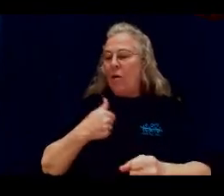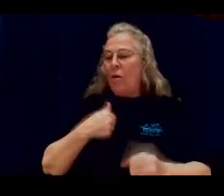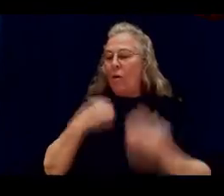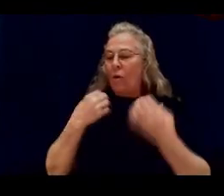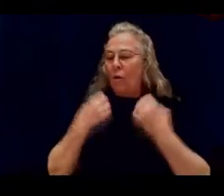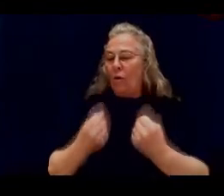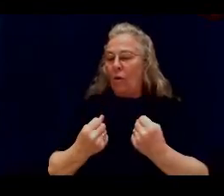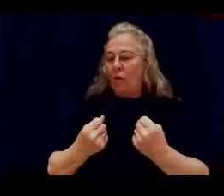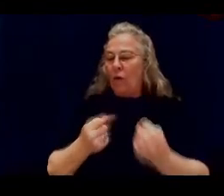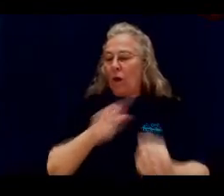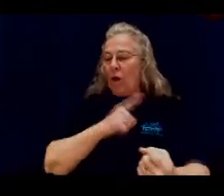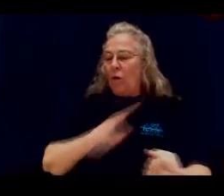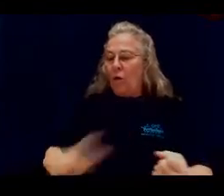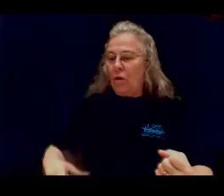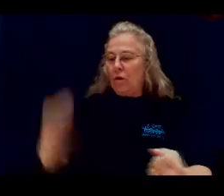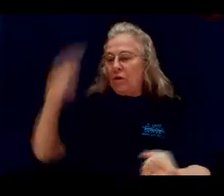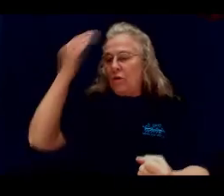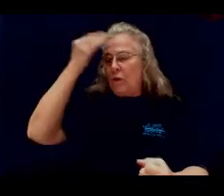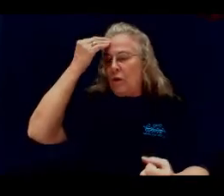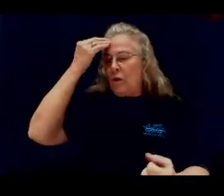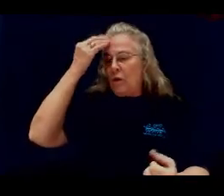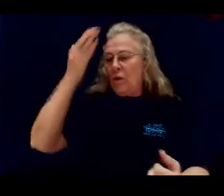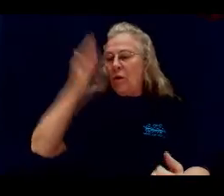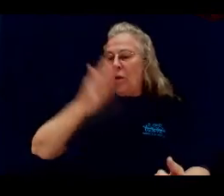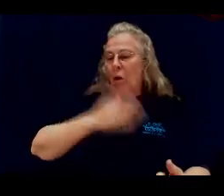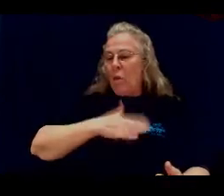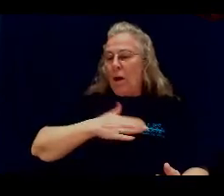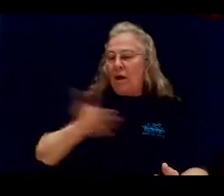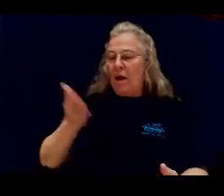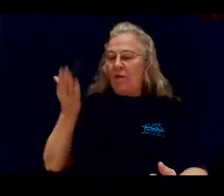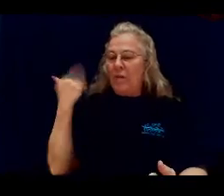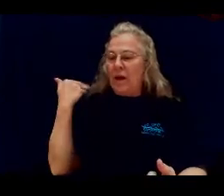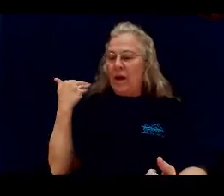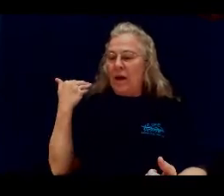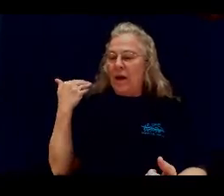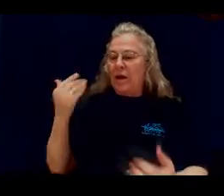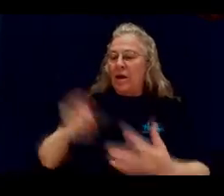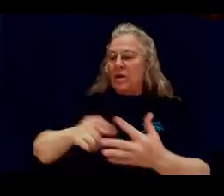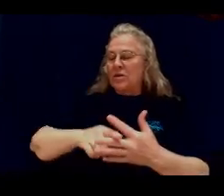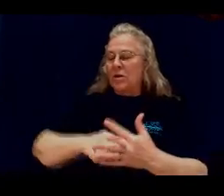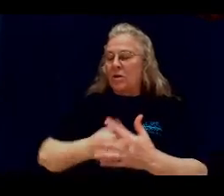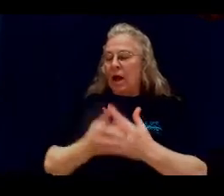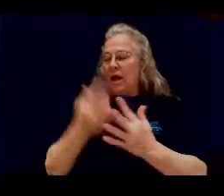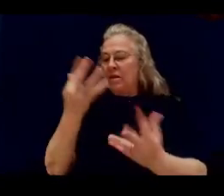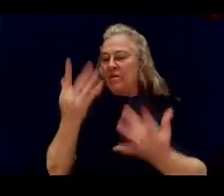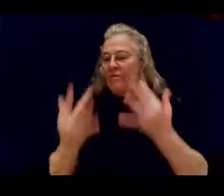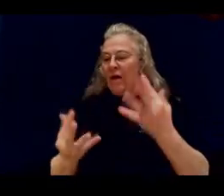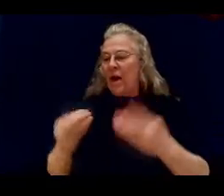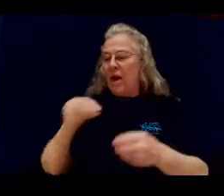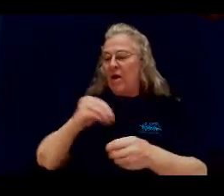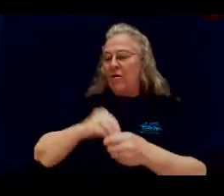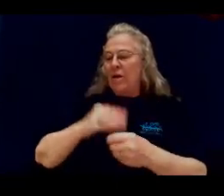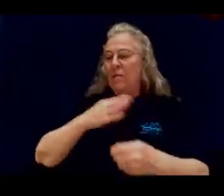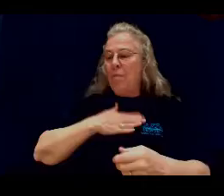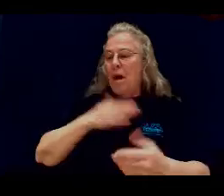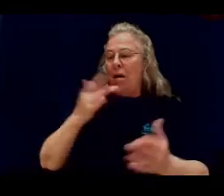whole. Lord, you know where I've been. So light the fire in my